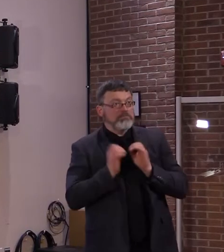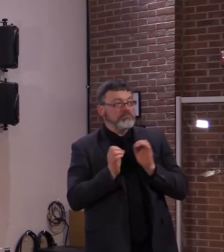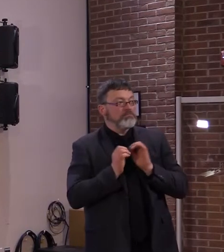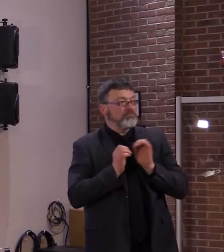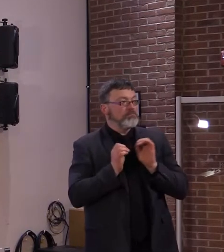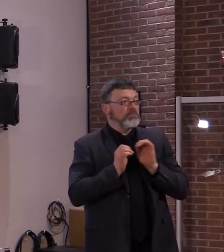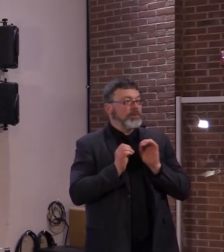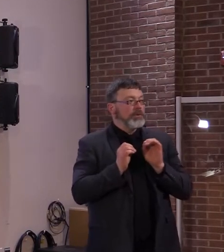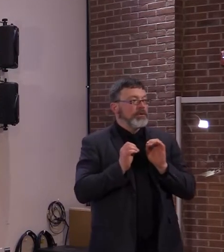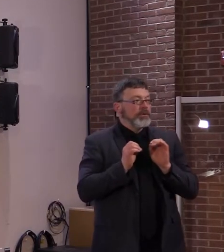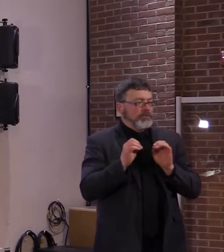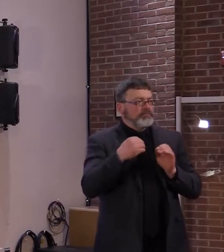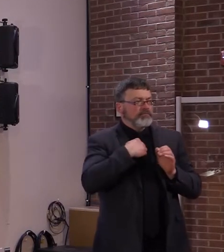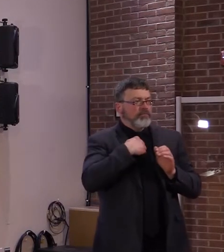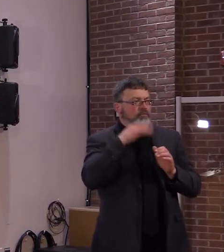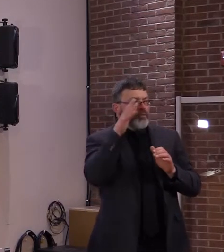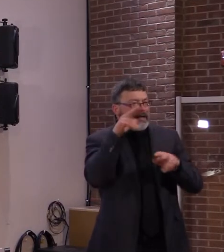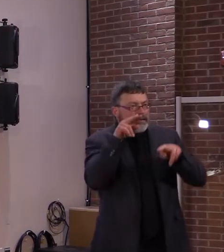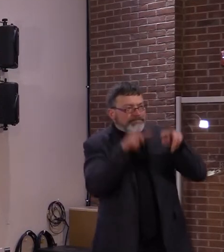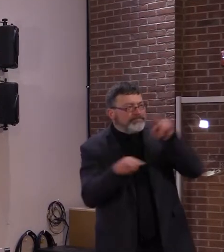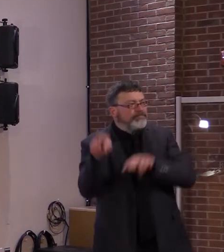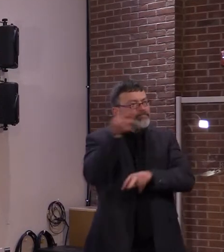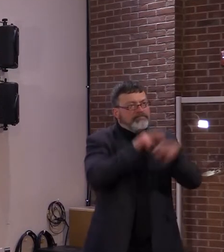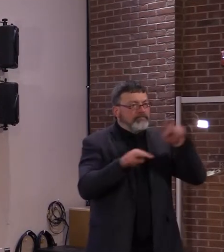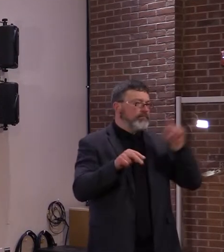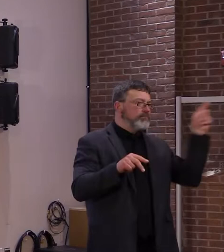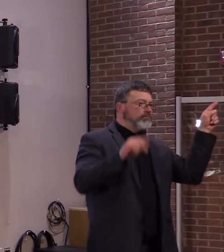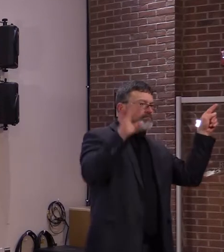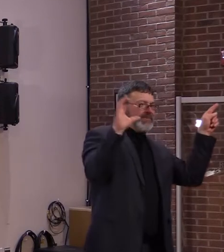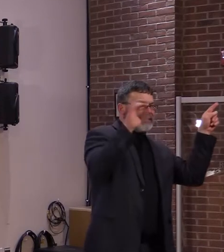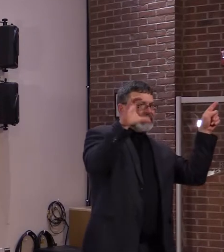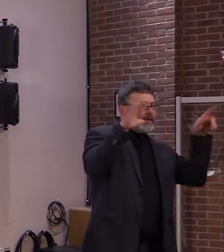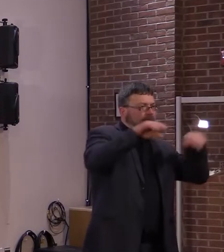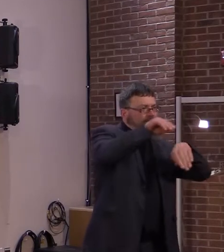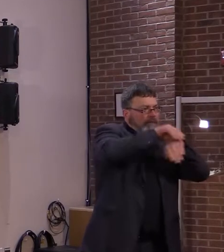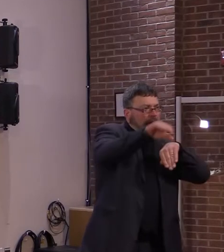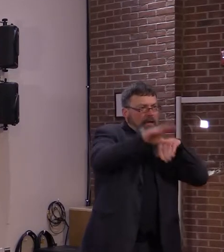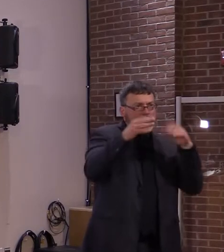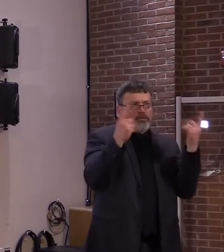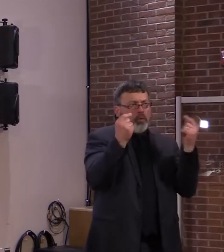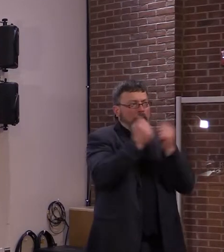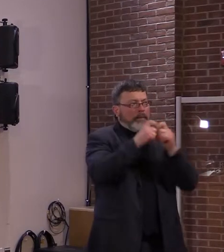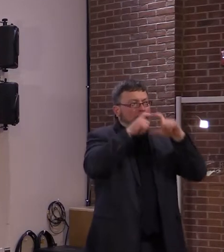fact, he may be hearing about this on the White House call right now, so stay tuned.